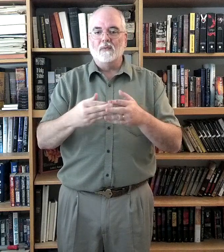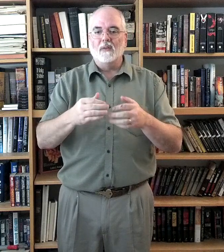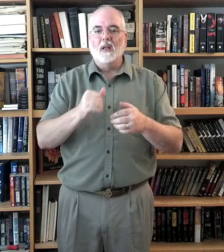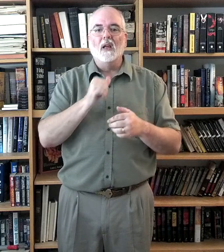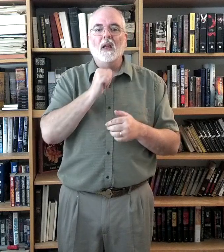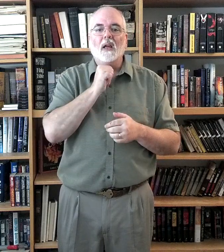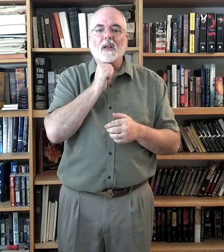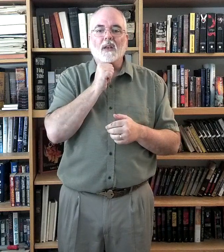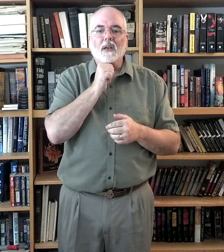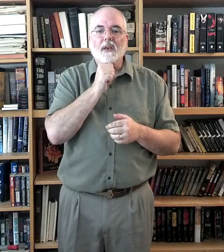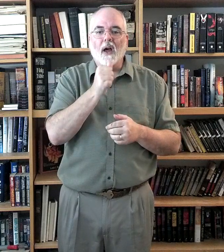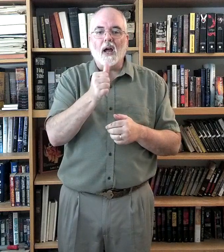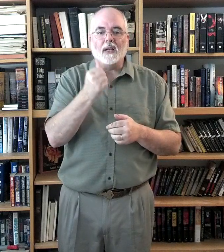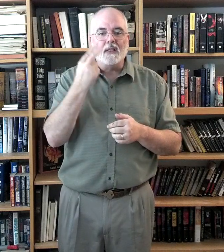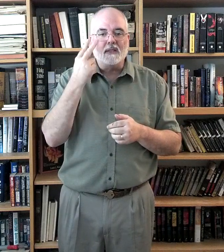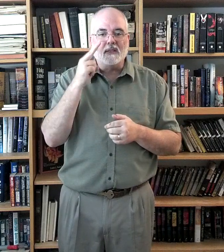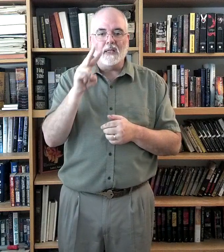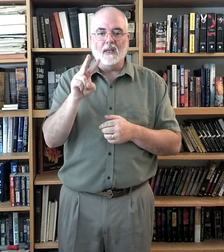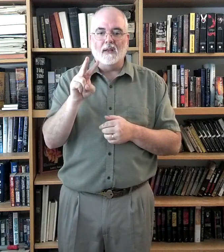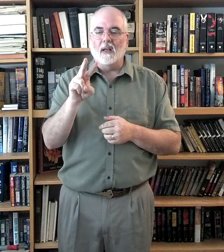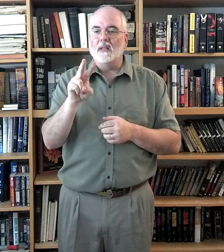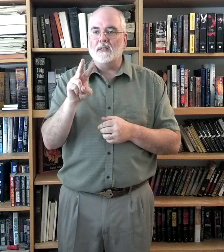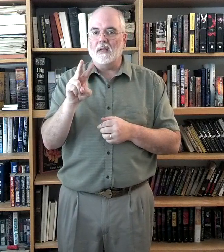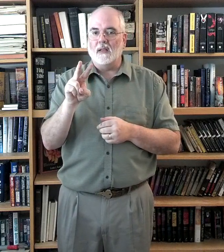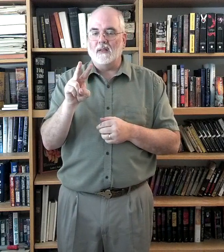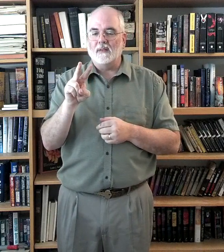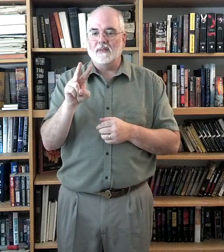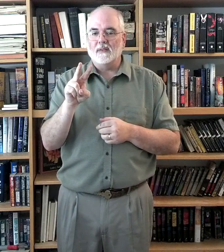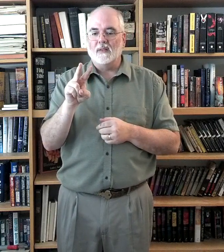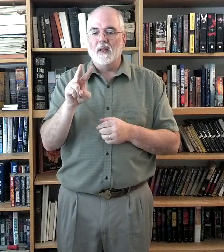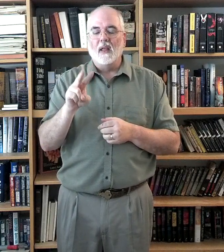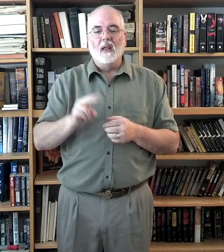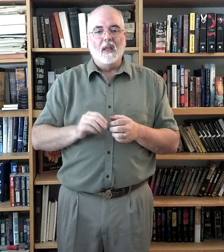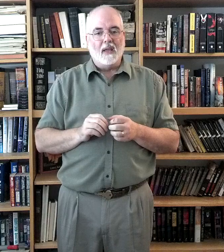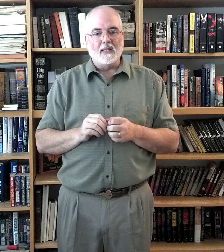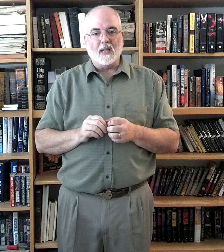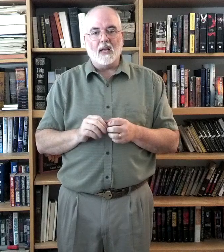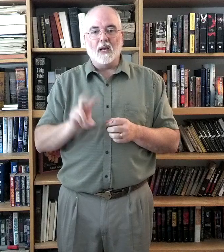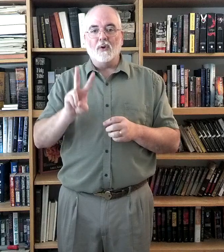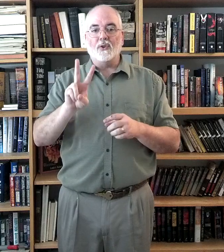not seen, unseen. In sight of